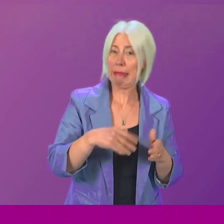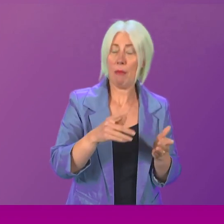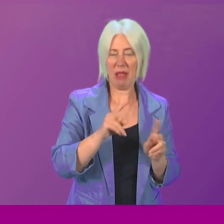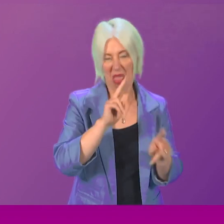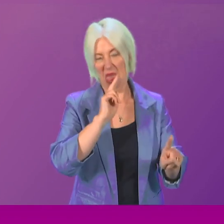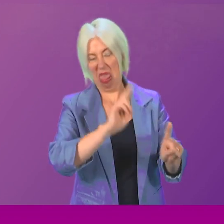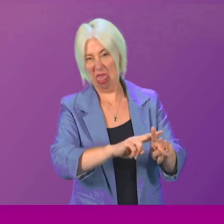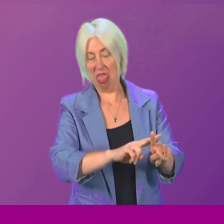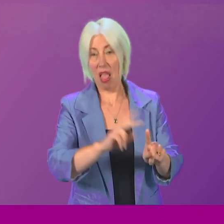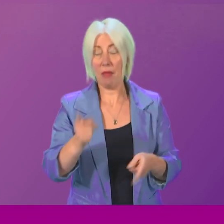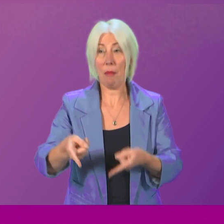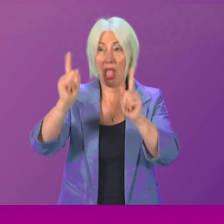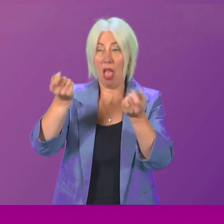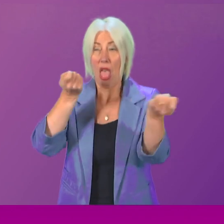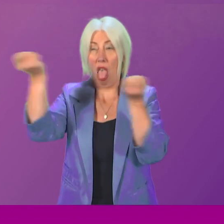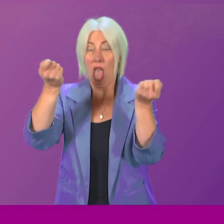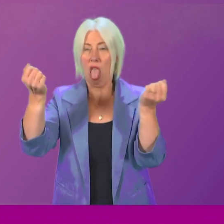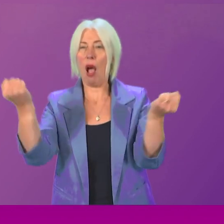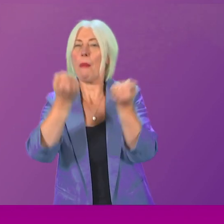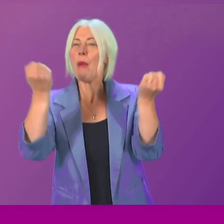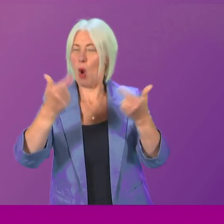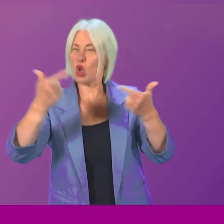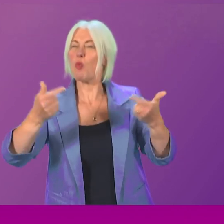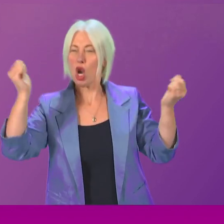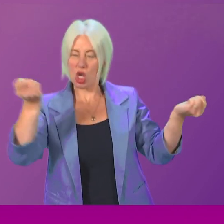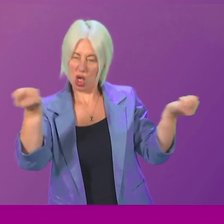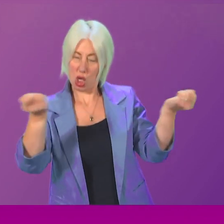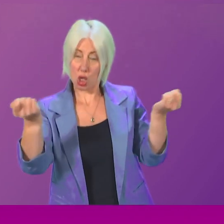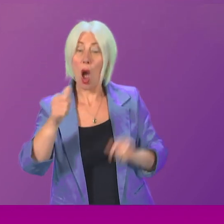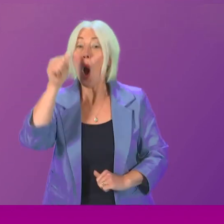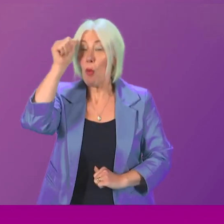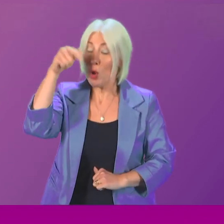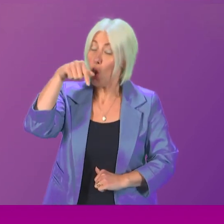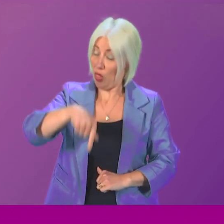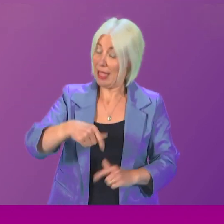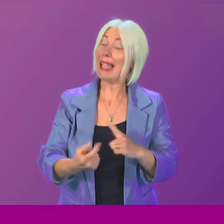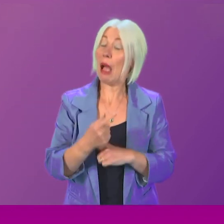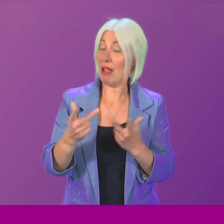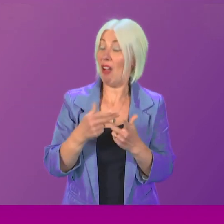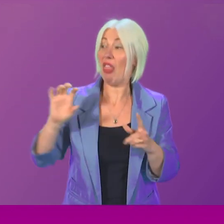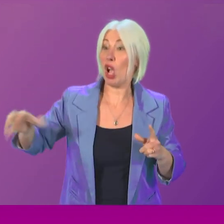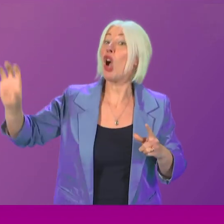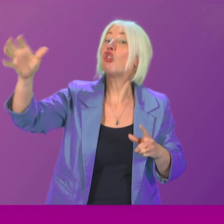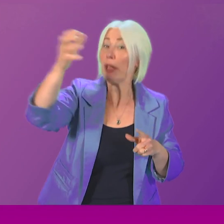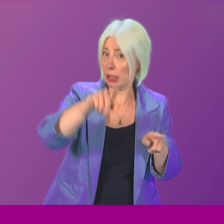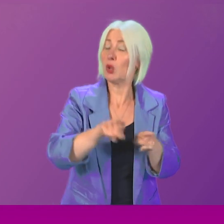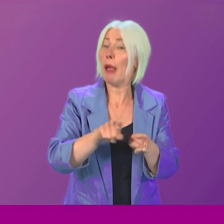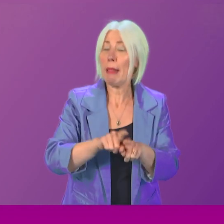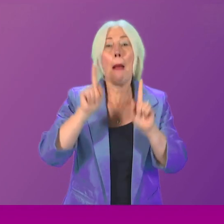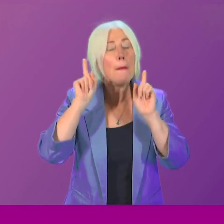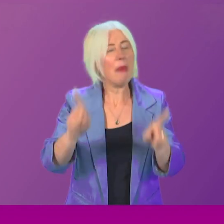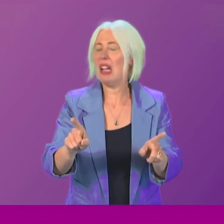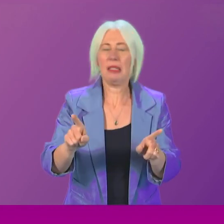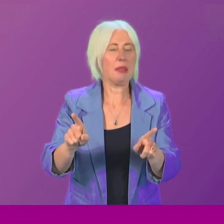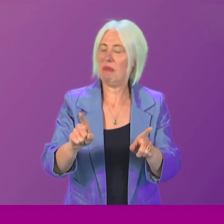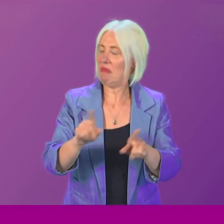had too much power. We also know that similar practices happened in other countries. But that does not, for